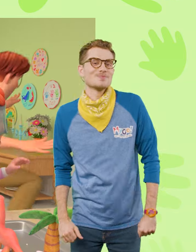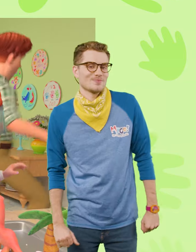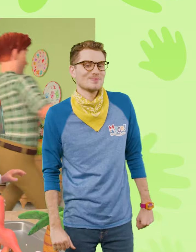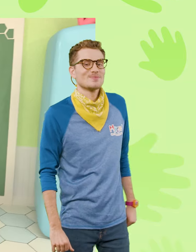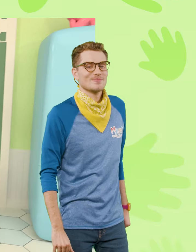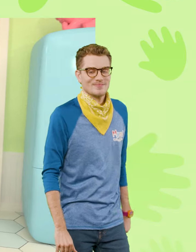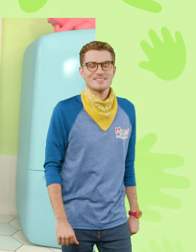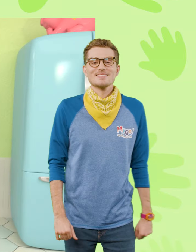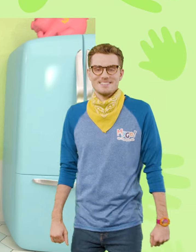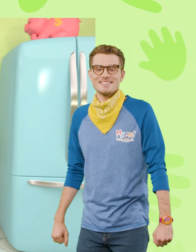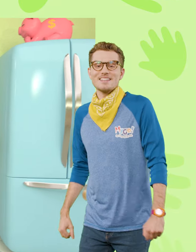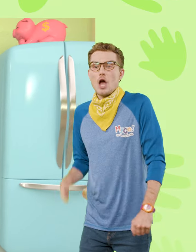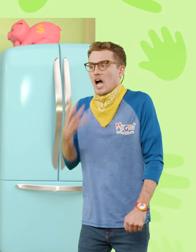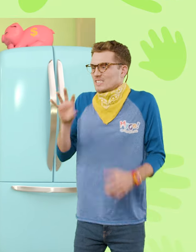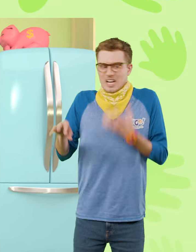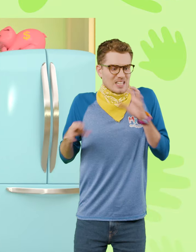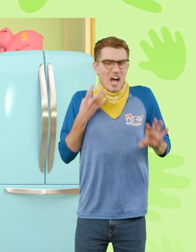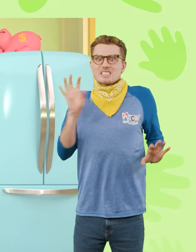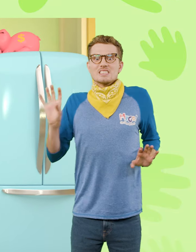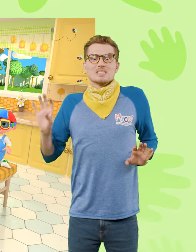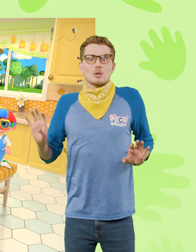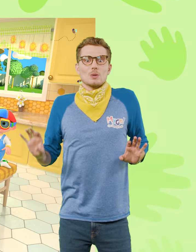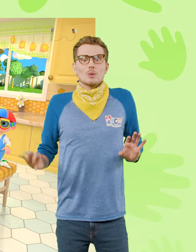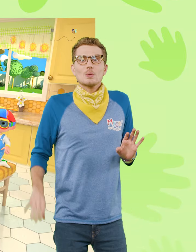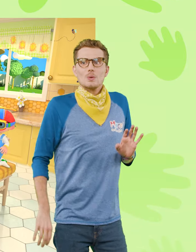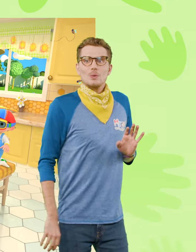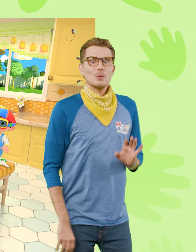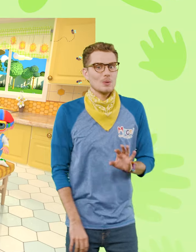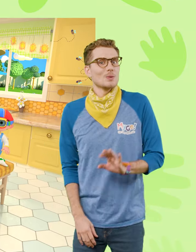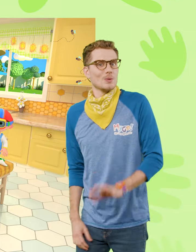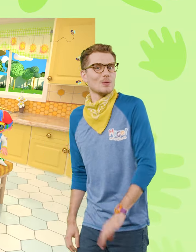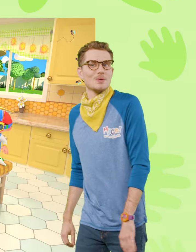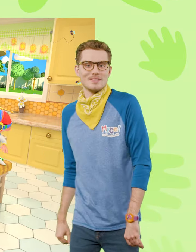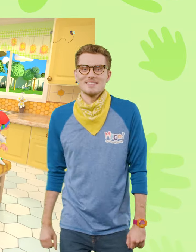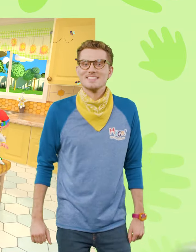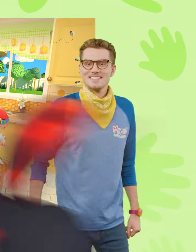Hot hot hot Whoa Oh Oh, my